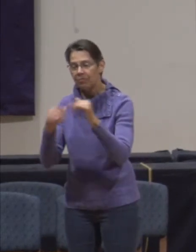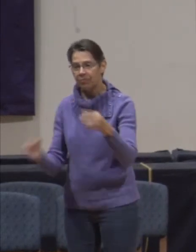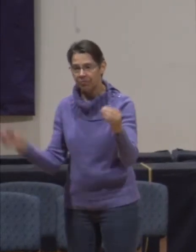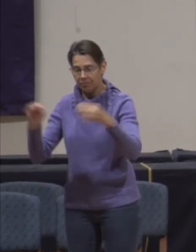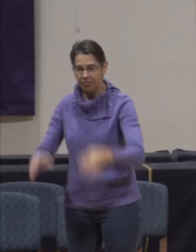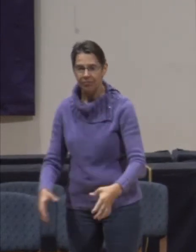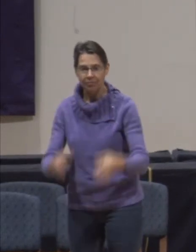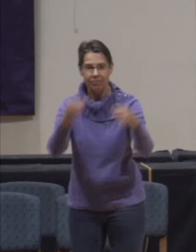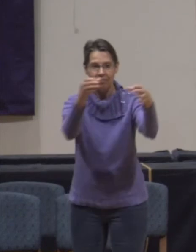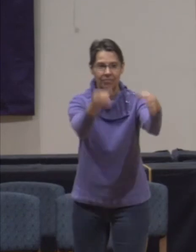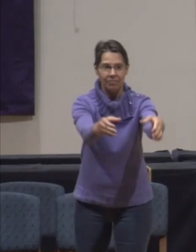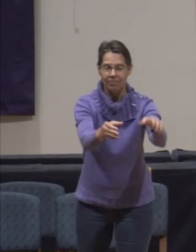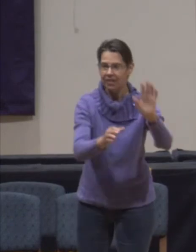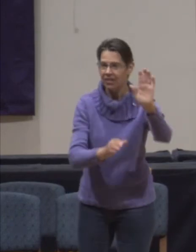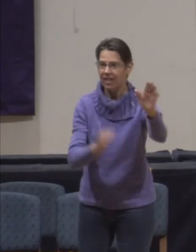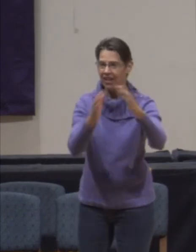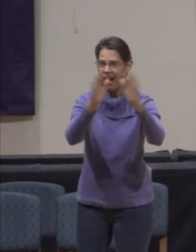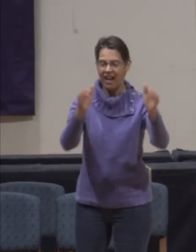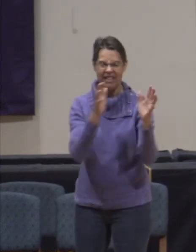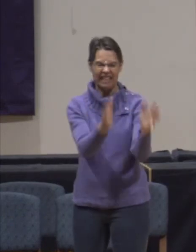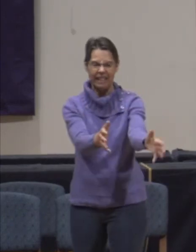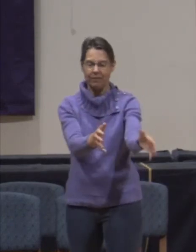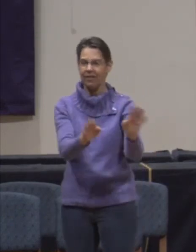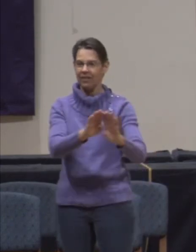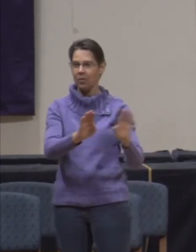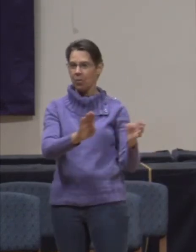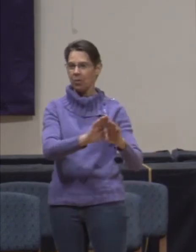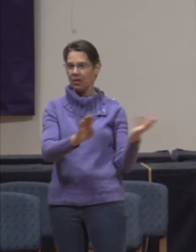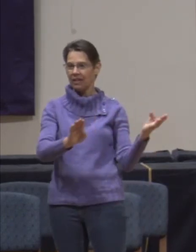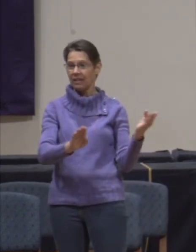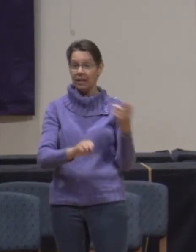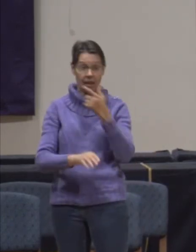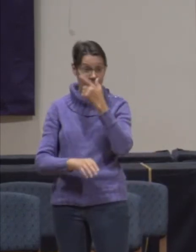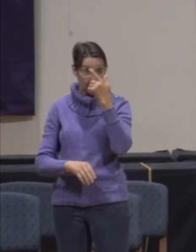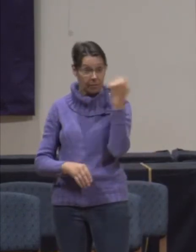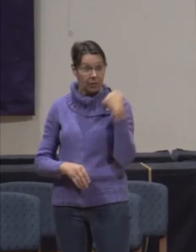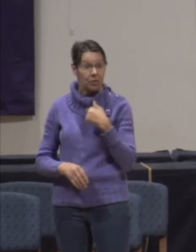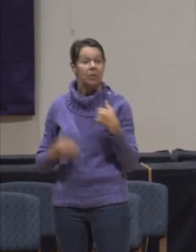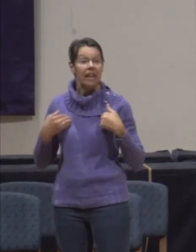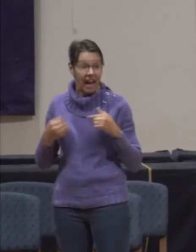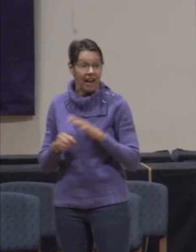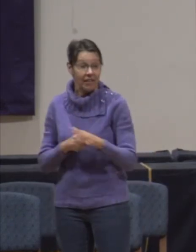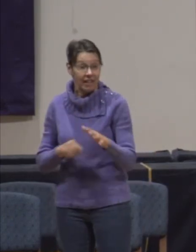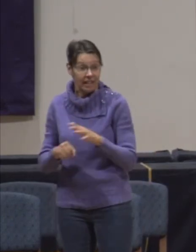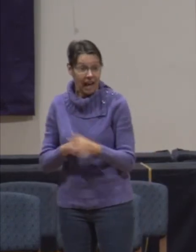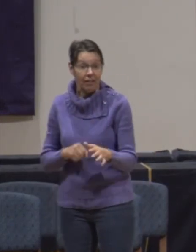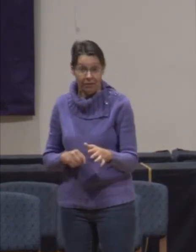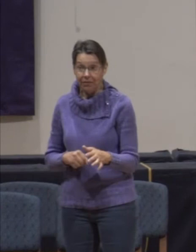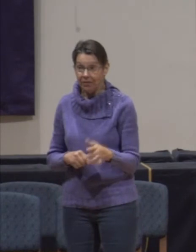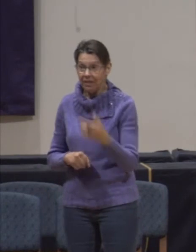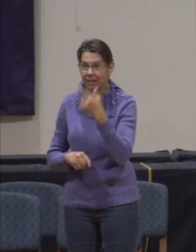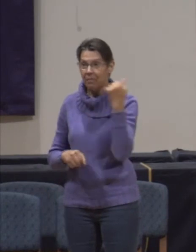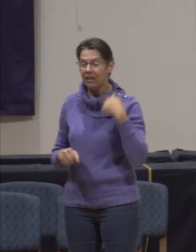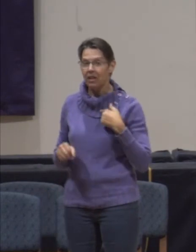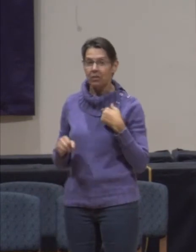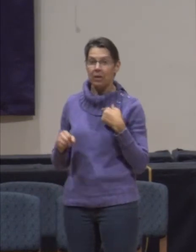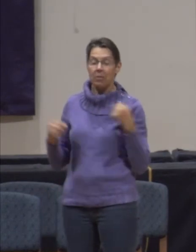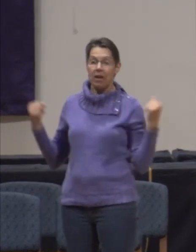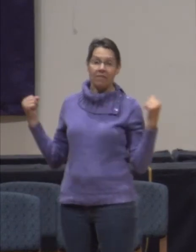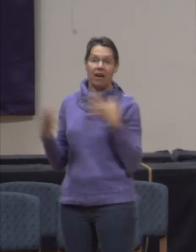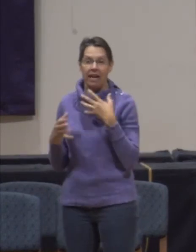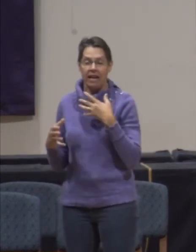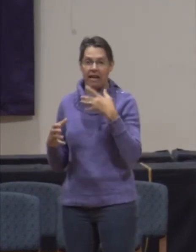Because we have more than enough? Because we got afraid and reacted and went and cleaned out everything that the stores had